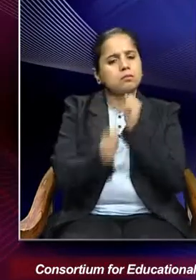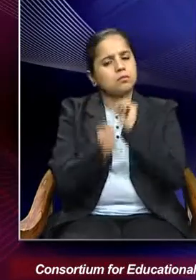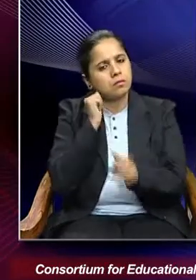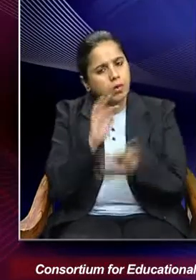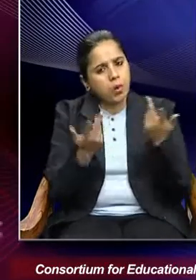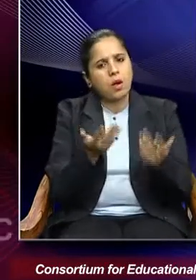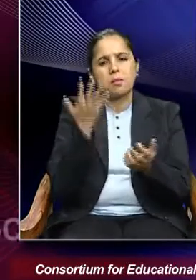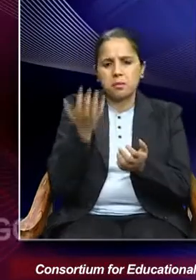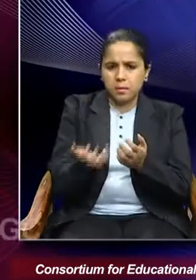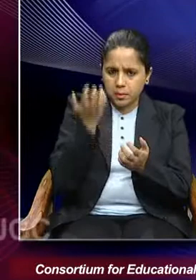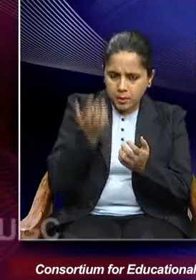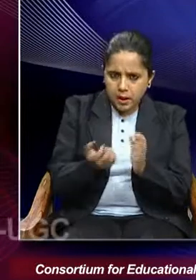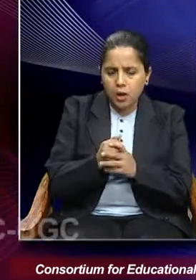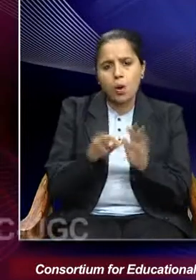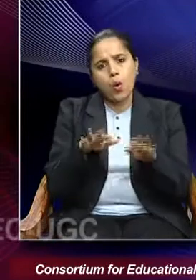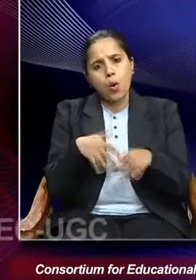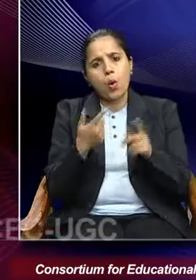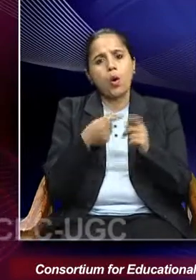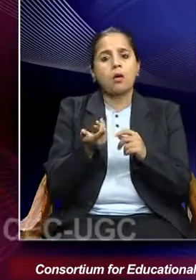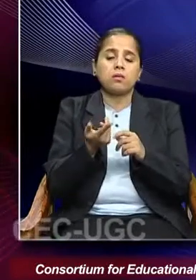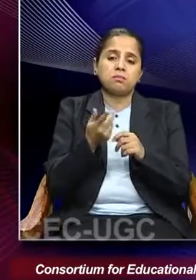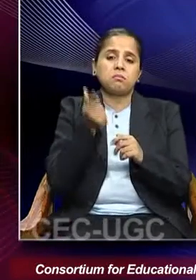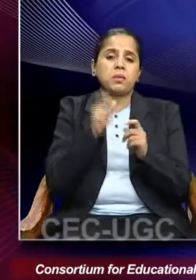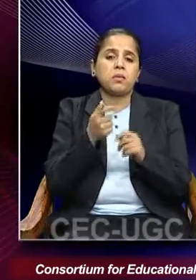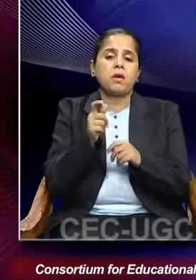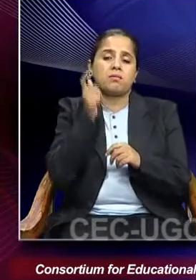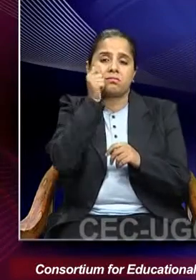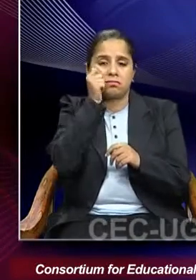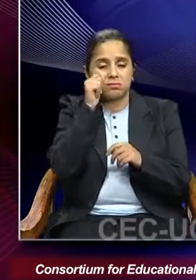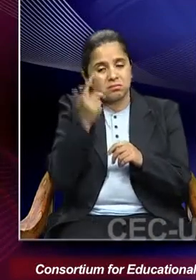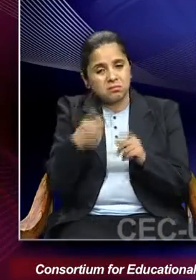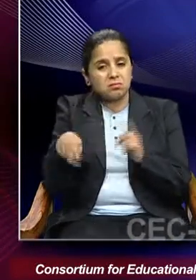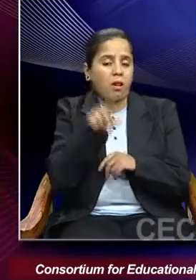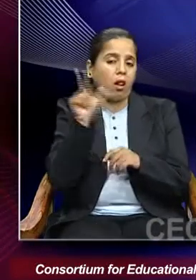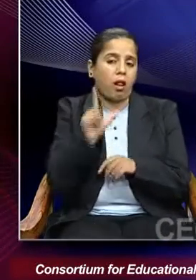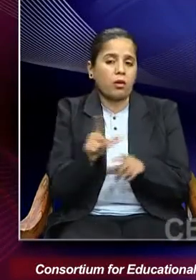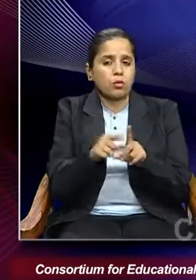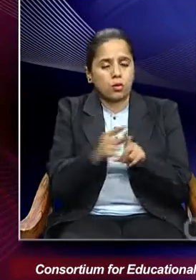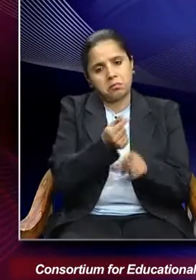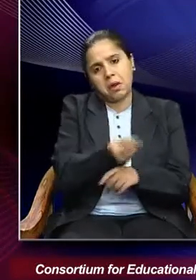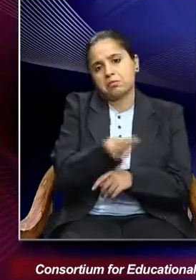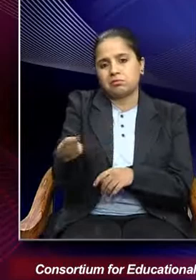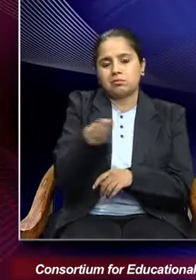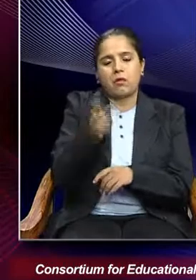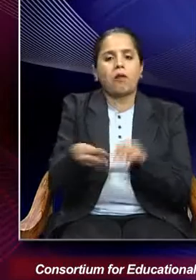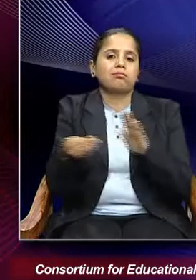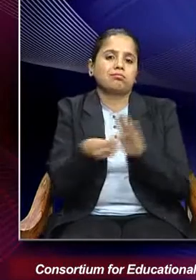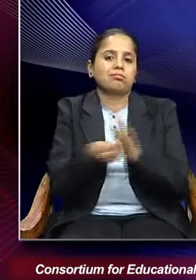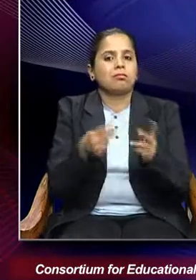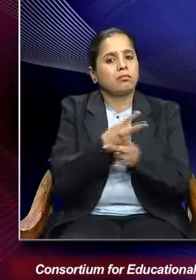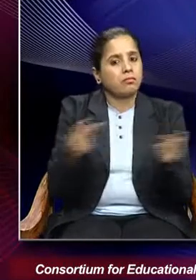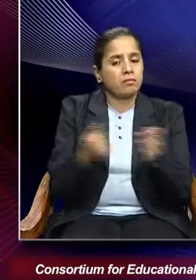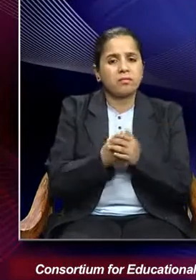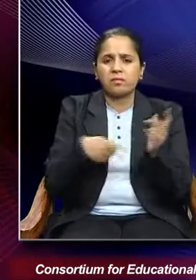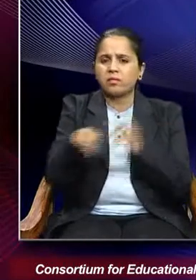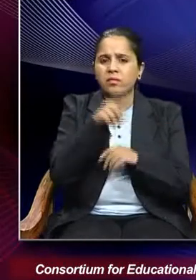or fulfilling the lust of men. Haima Bhatti soon discovered that there was no